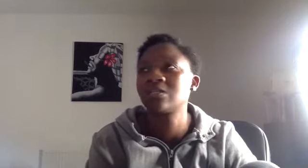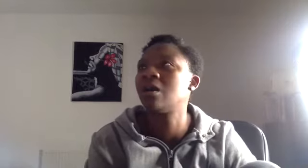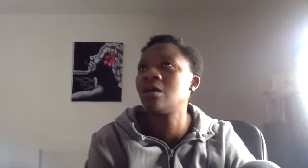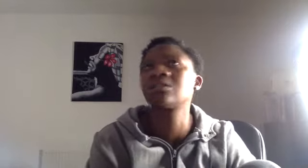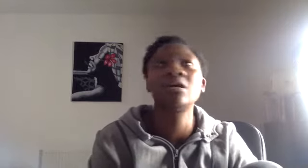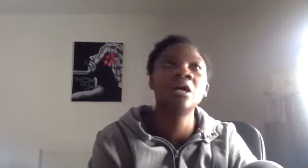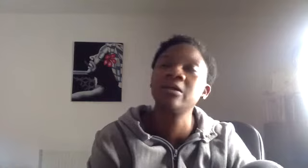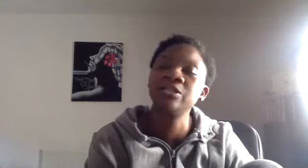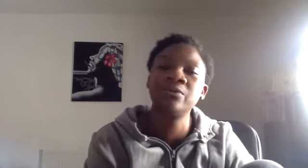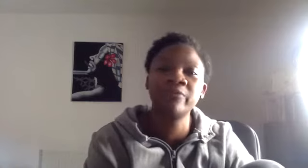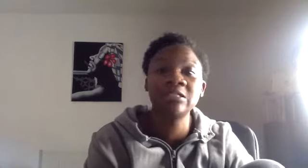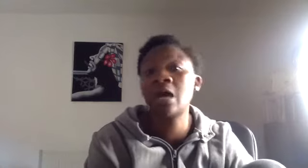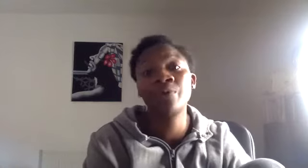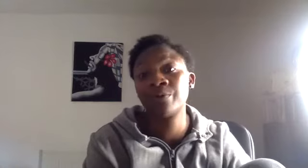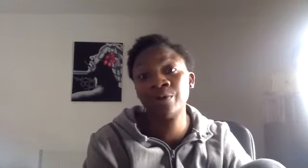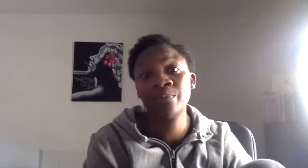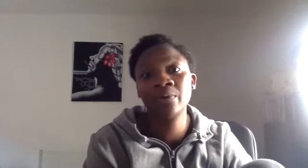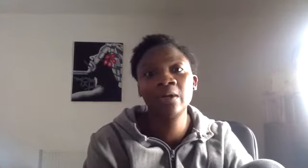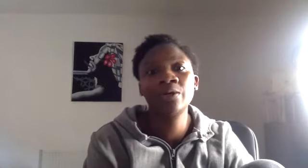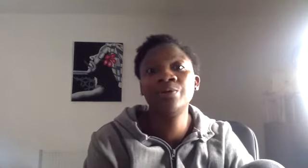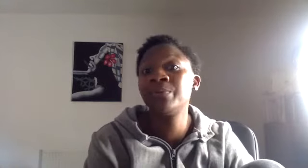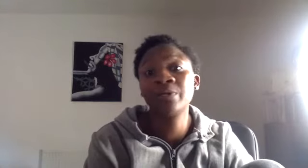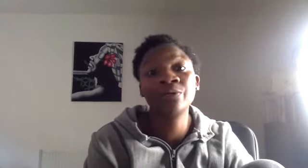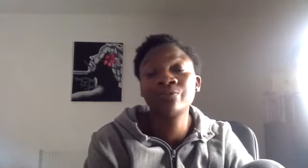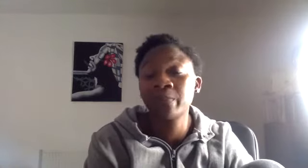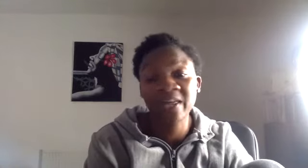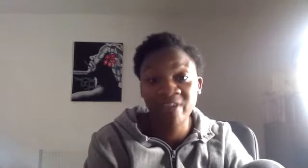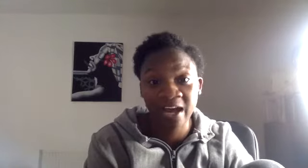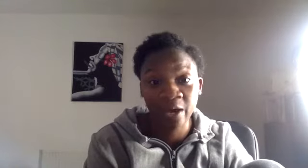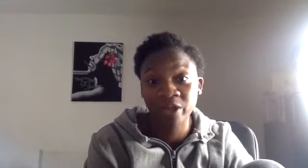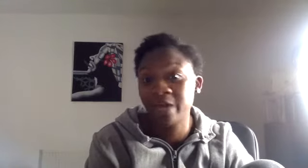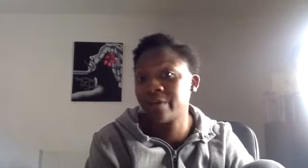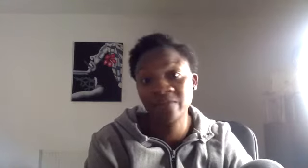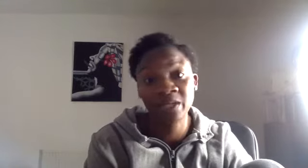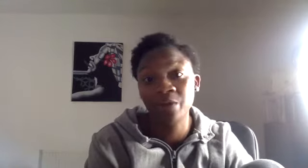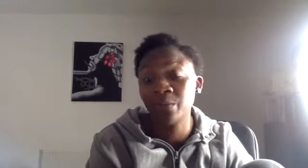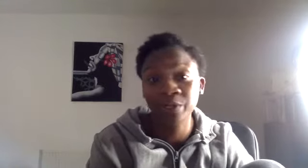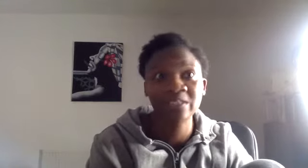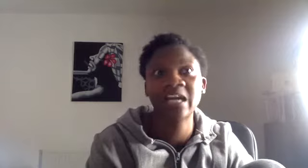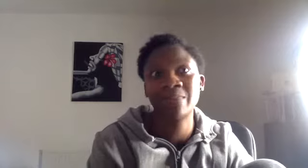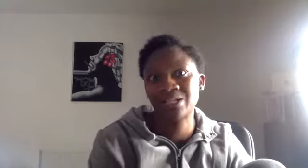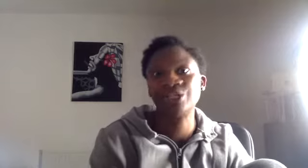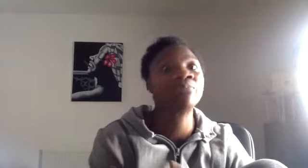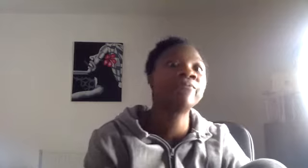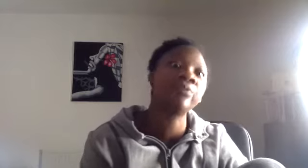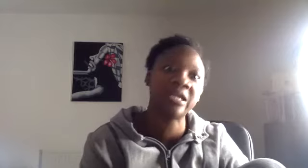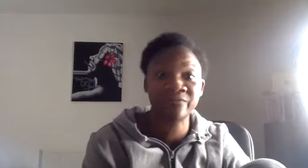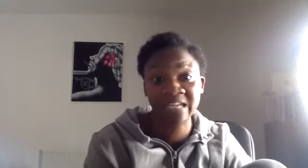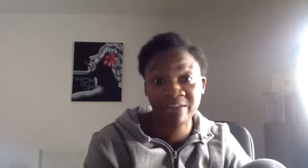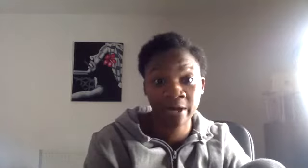ask, you know, if I set up the group, you can put, you can drop it in there. And then I don't have to be the only one who has to get back to you before the end of the day. Right.